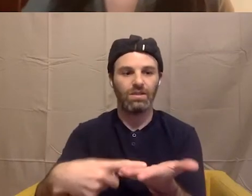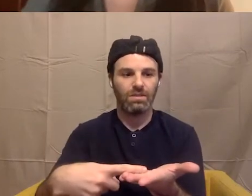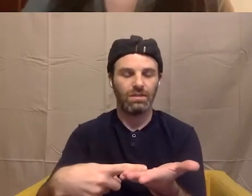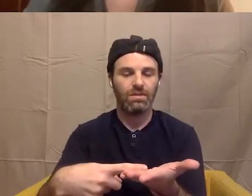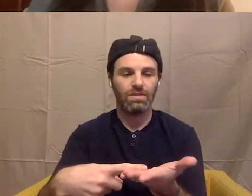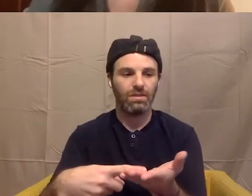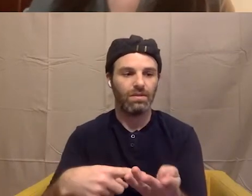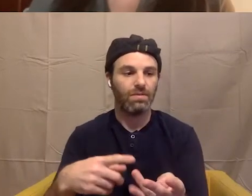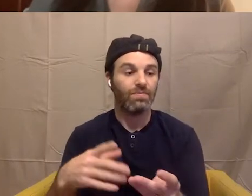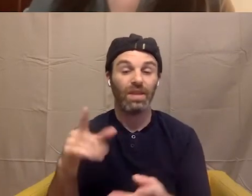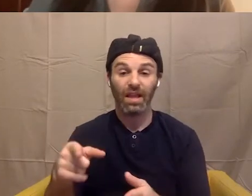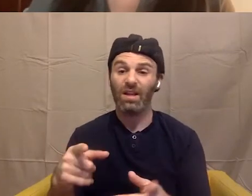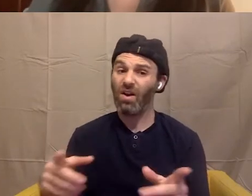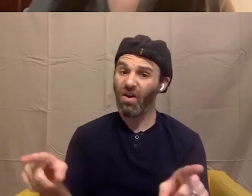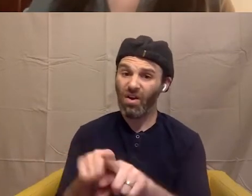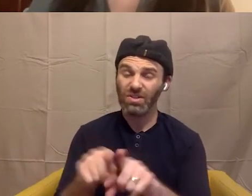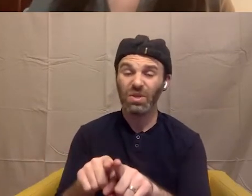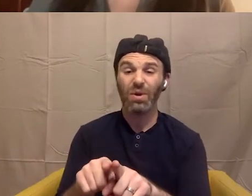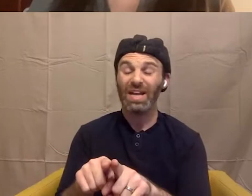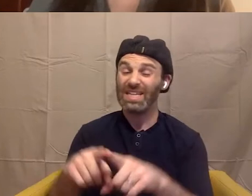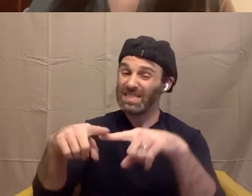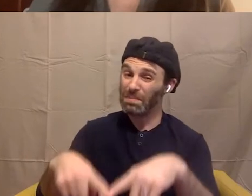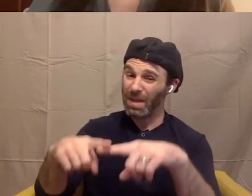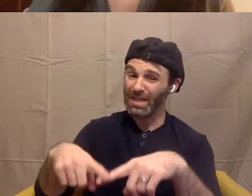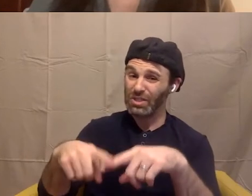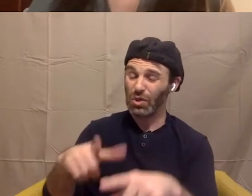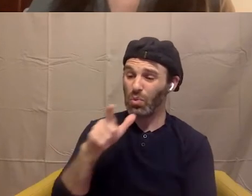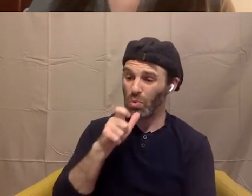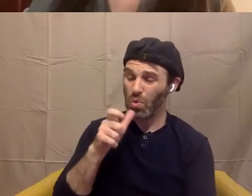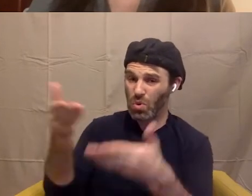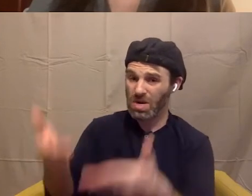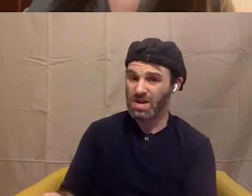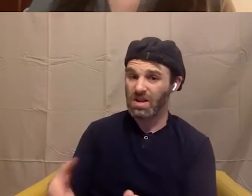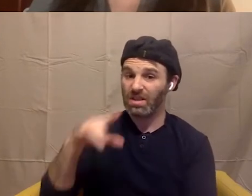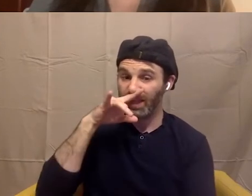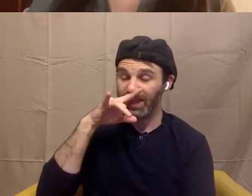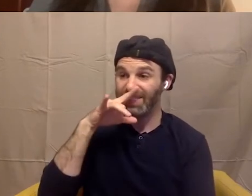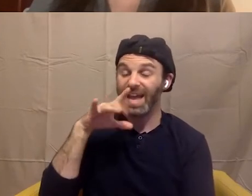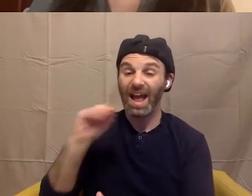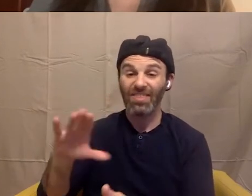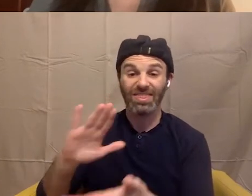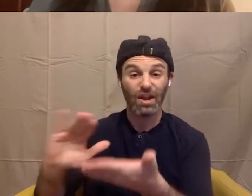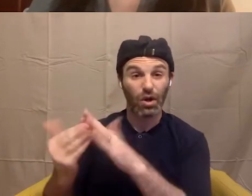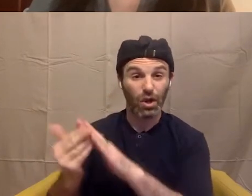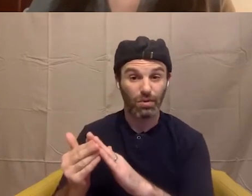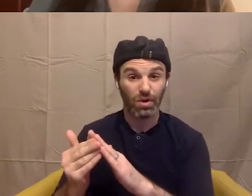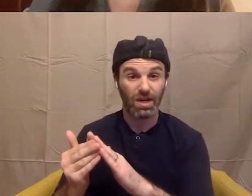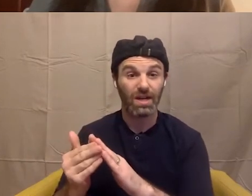the child and their community, right? So like, as a, someone who's white and middle-class, like, it's just not my place to say, like, you